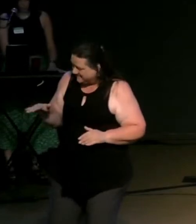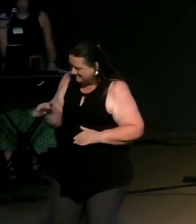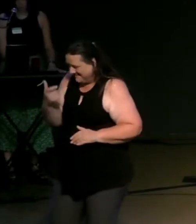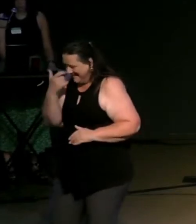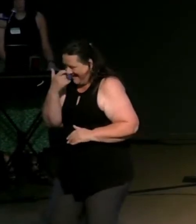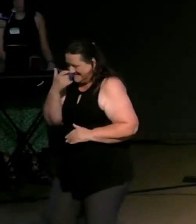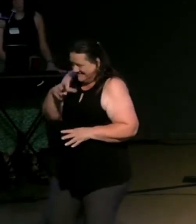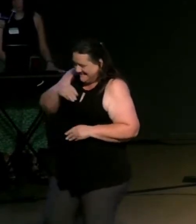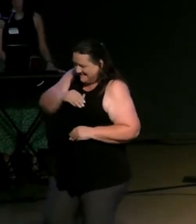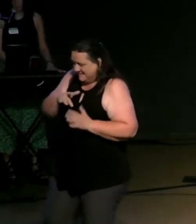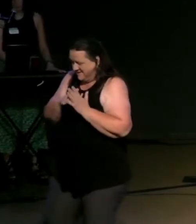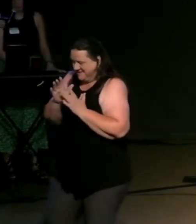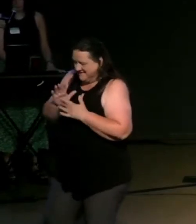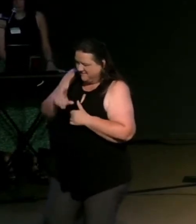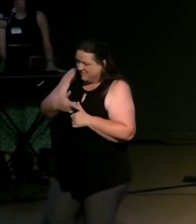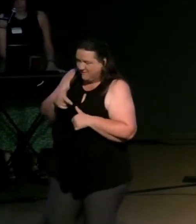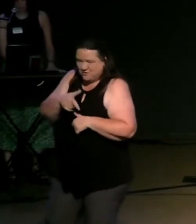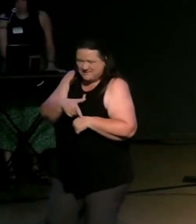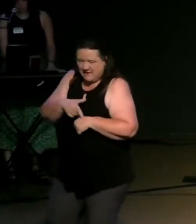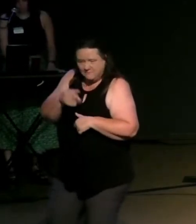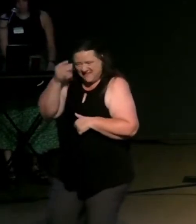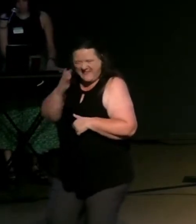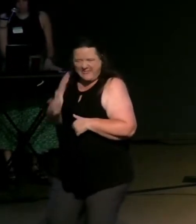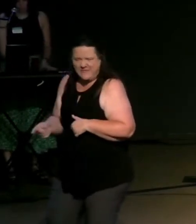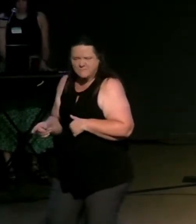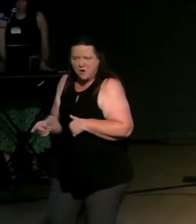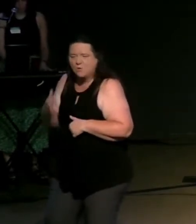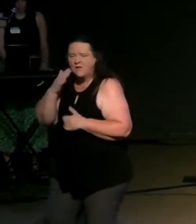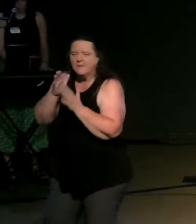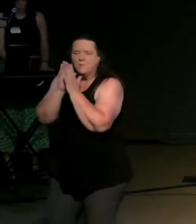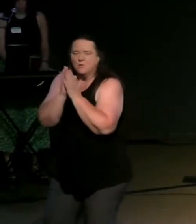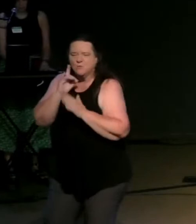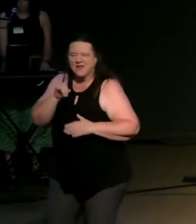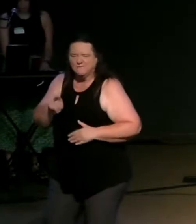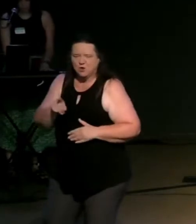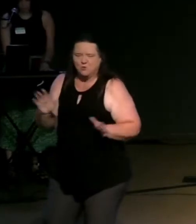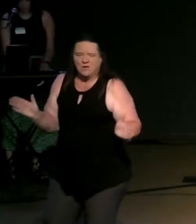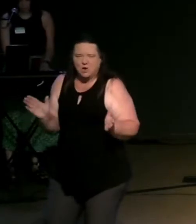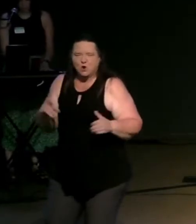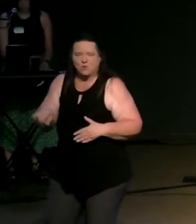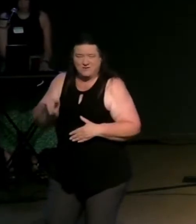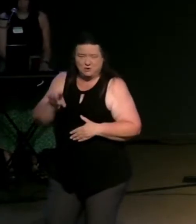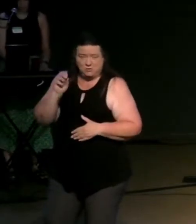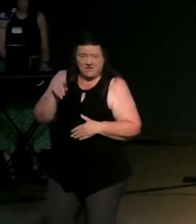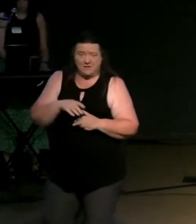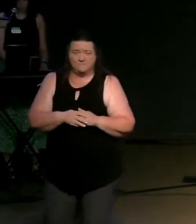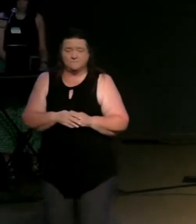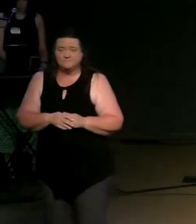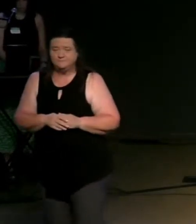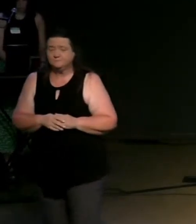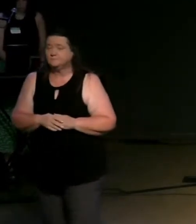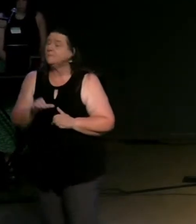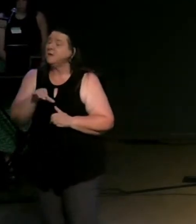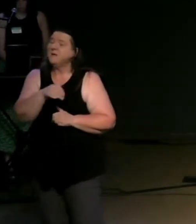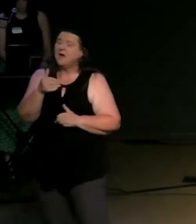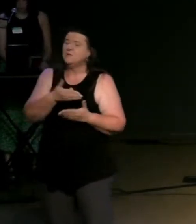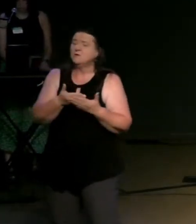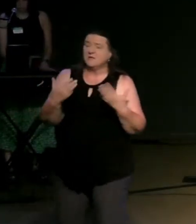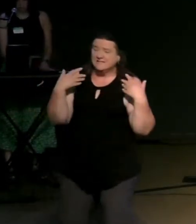invited jesus christ into my heart let them pray with you and encourage you but also those other things that we talked about